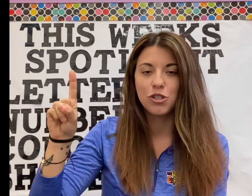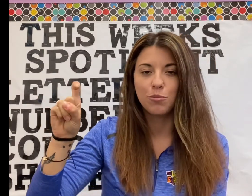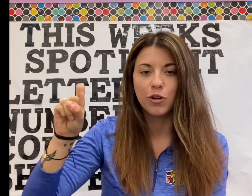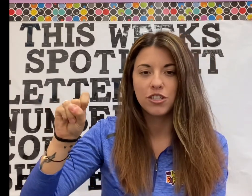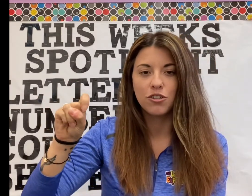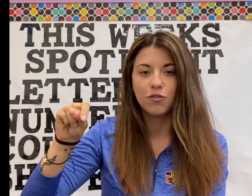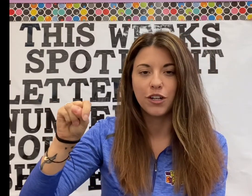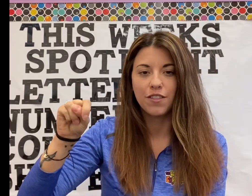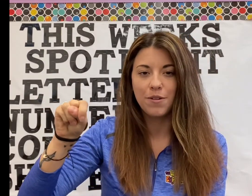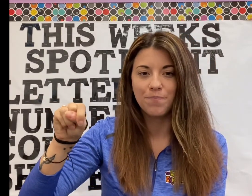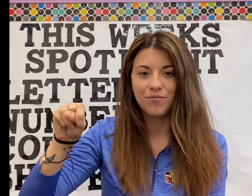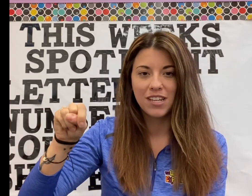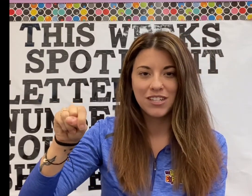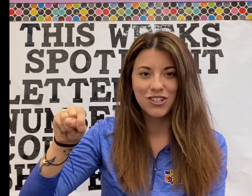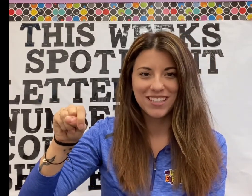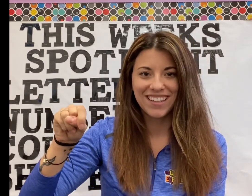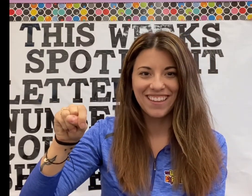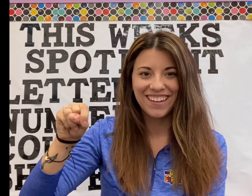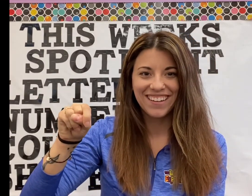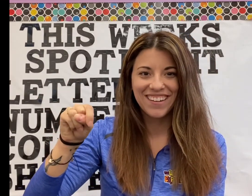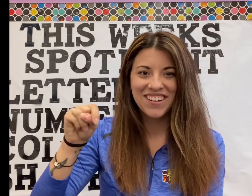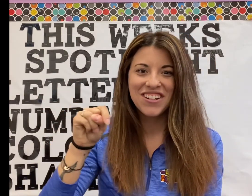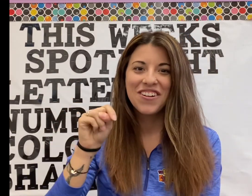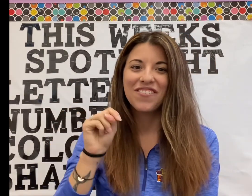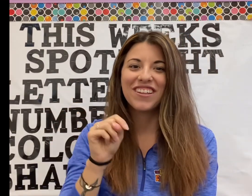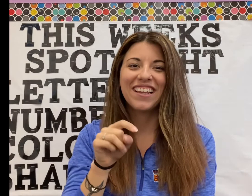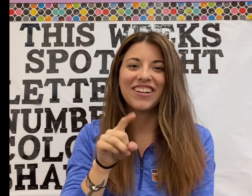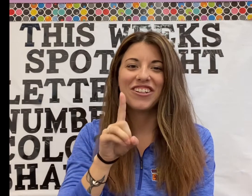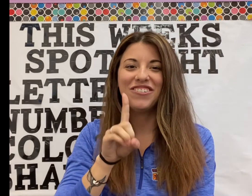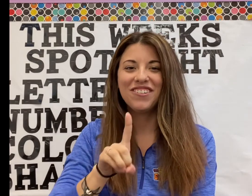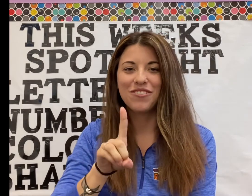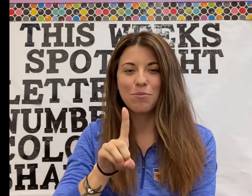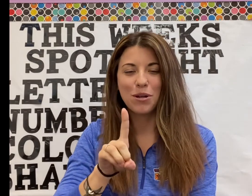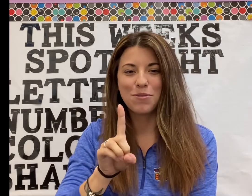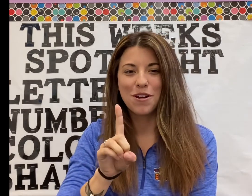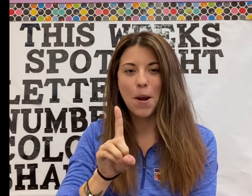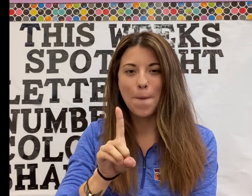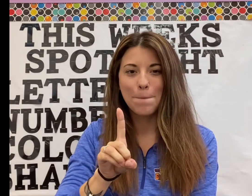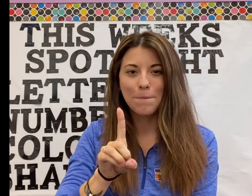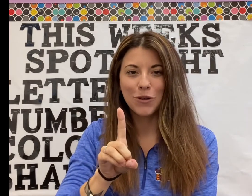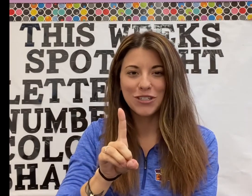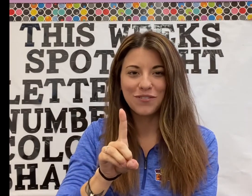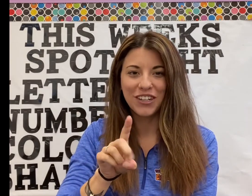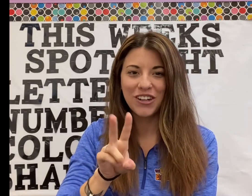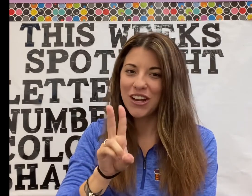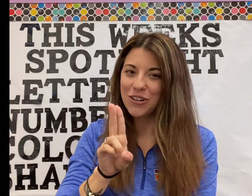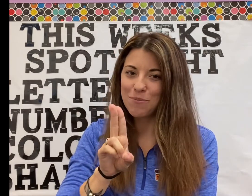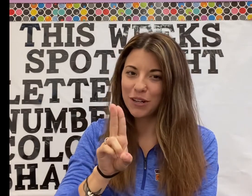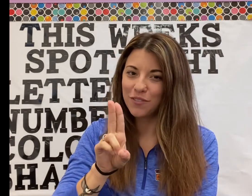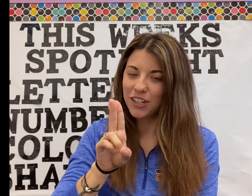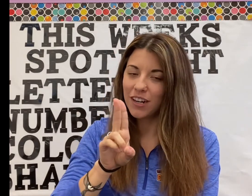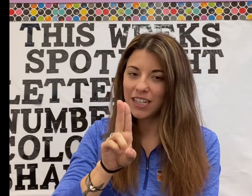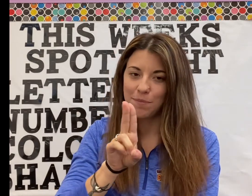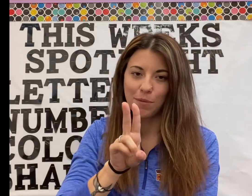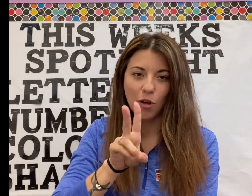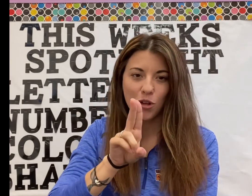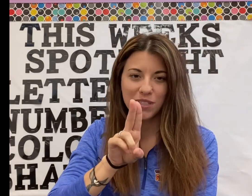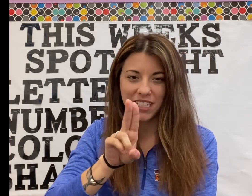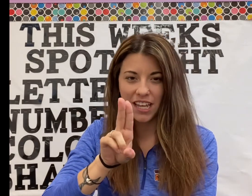your pointer over your thumb, just like that. For the letter U, you want to put up your pointer finger and your middle finger and keep them close together